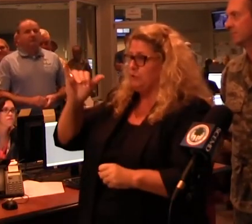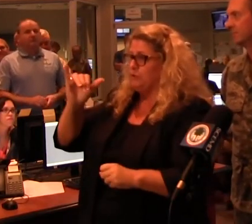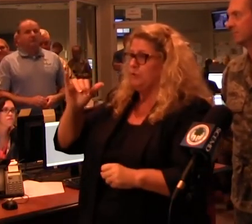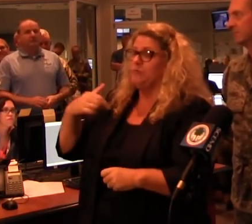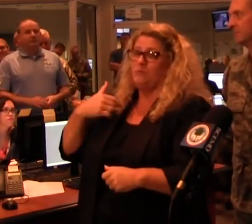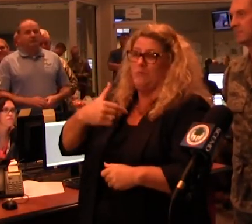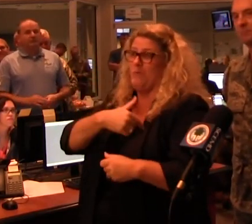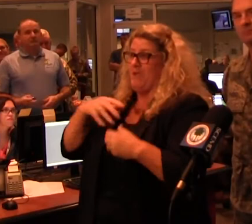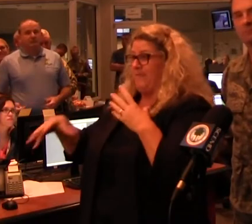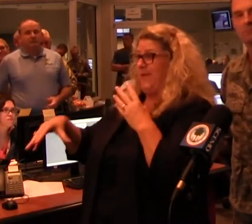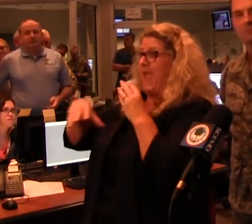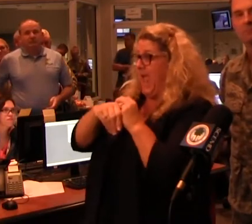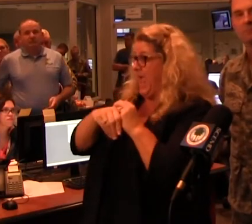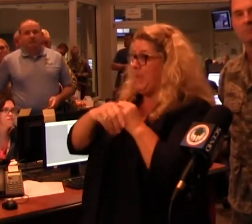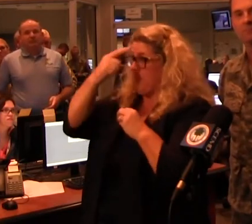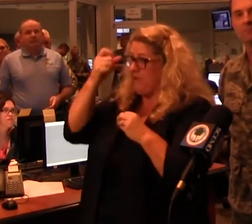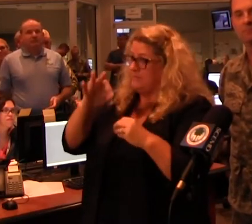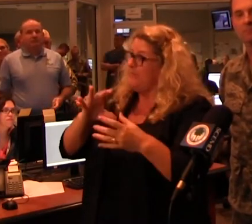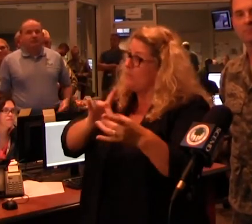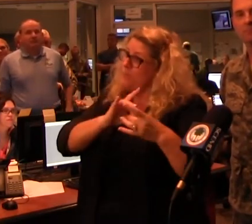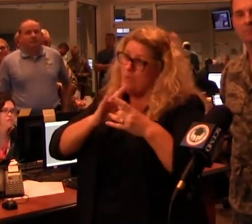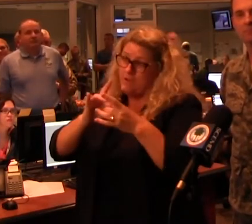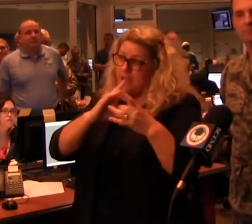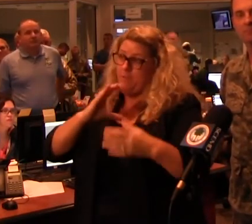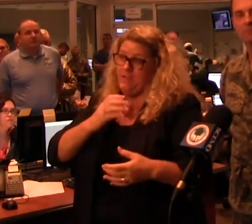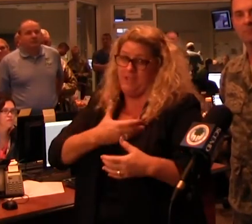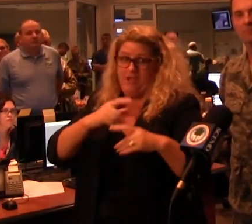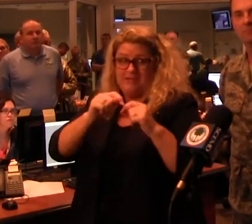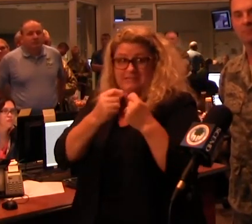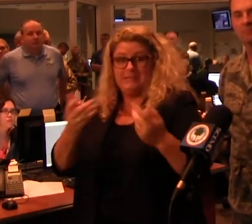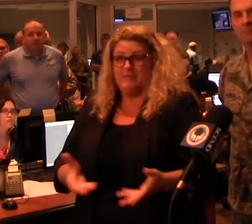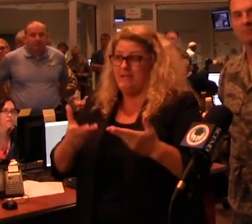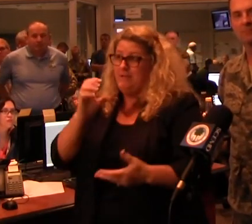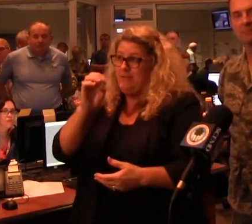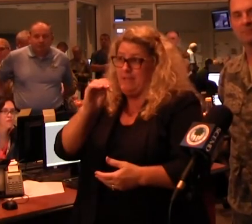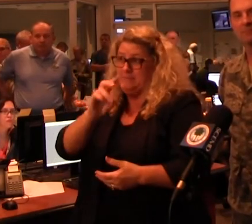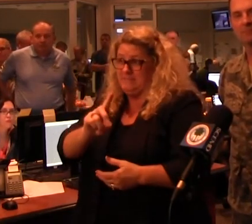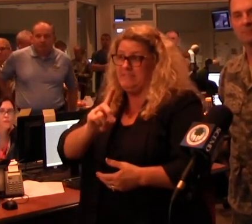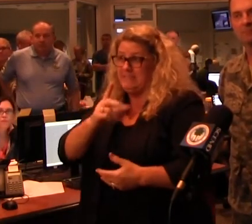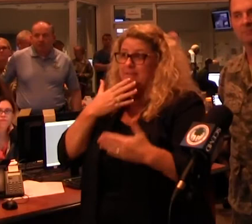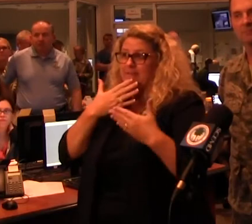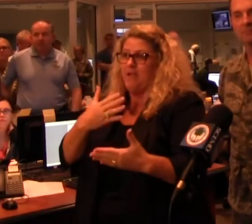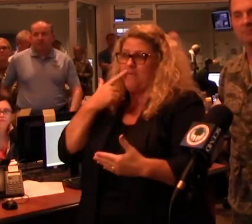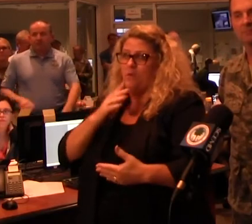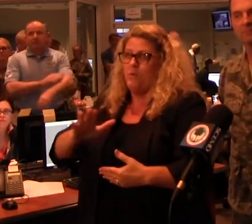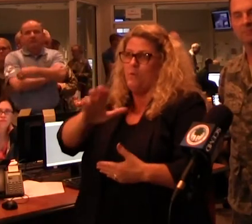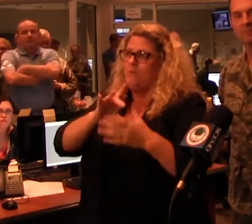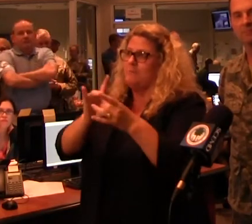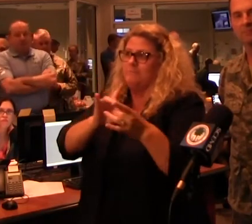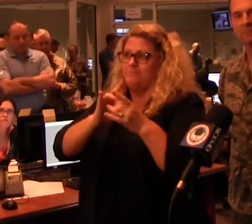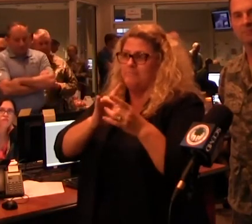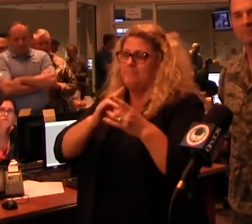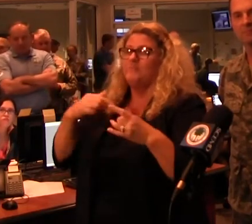able to integrate in because of the great coordination with this team right here in the Emergency Operations Center, and thanks to the great coordination and collaboration.